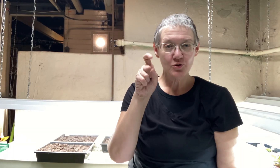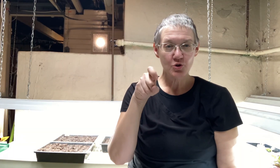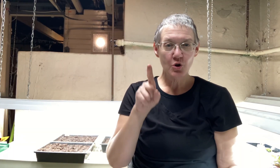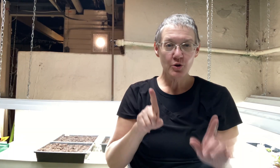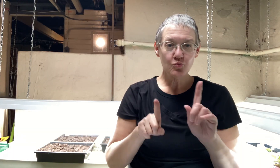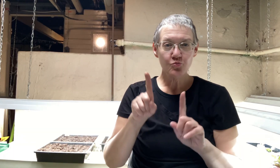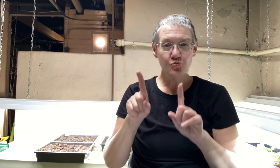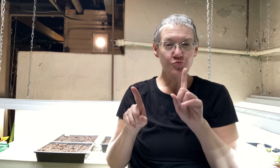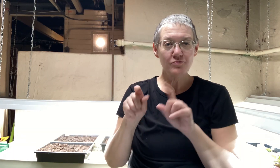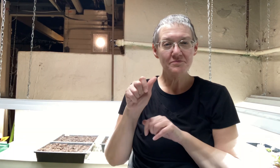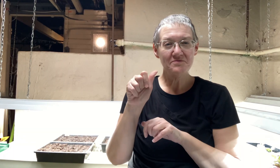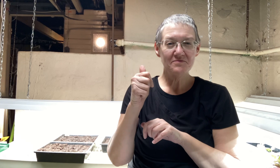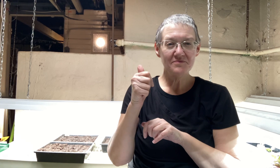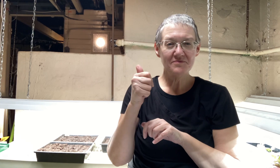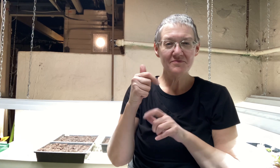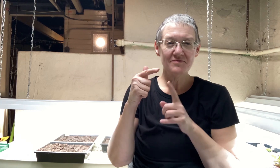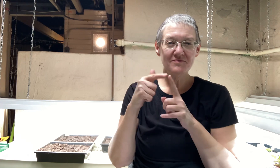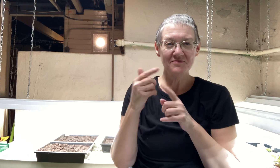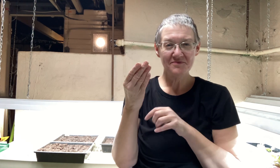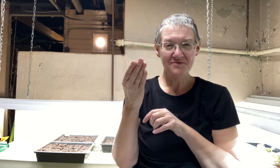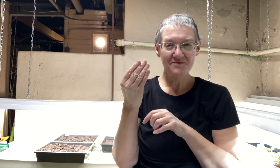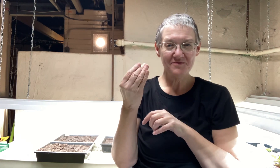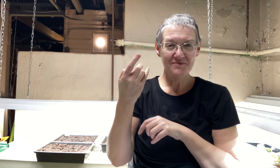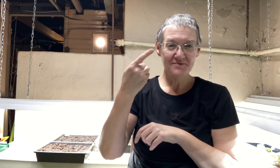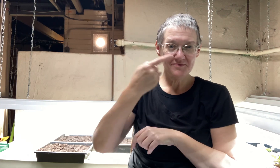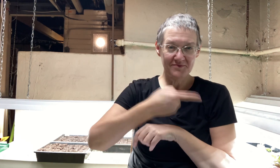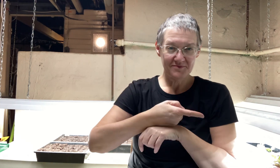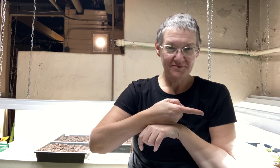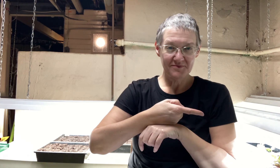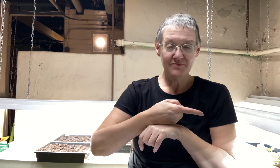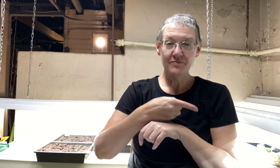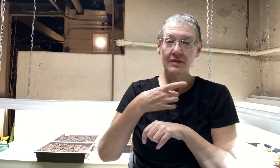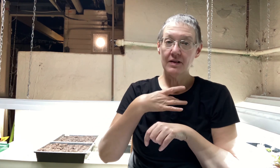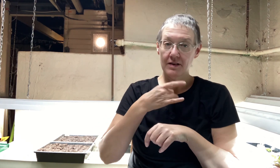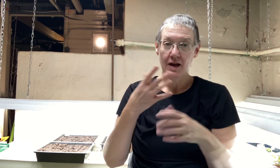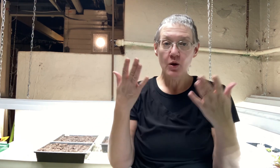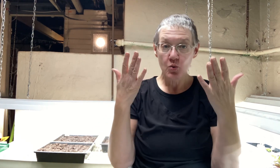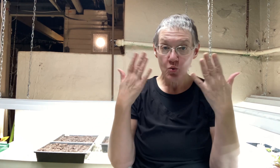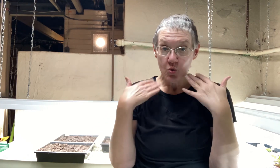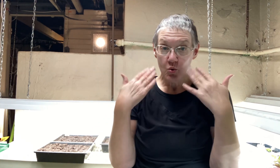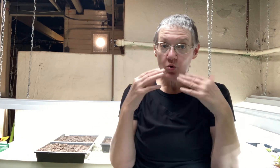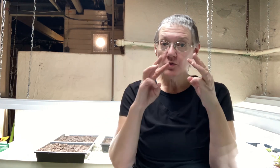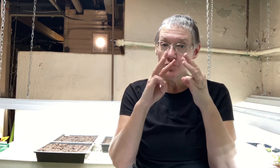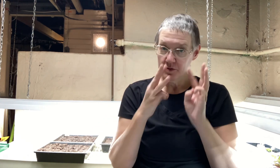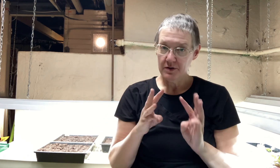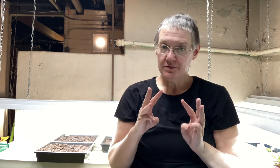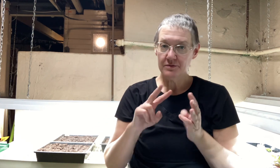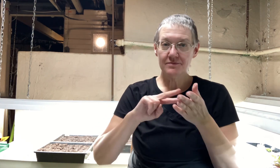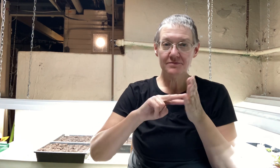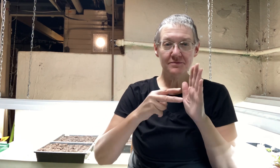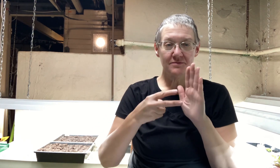now snapdragons should start popping up in about 10 to 14 days now they like cool weather